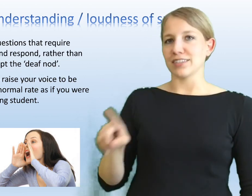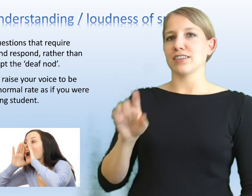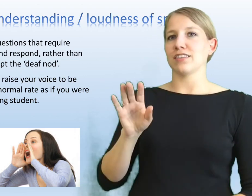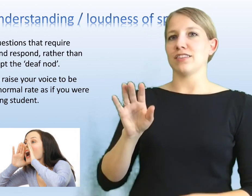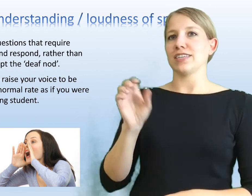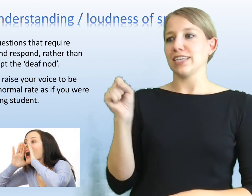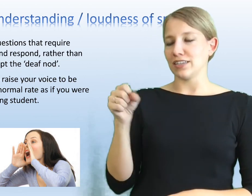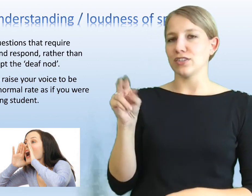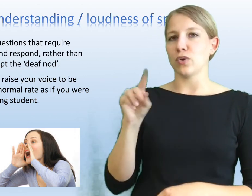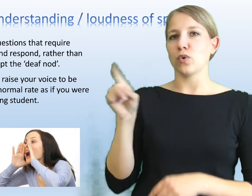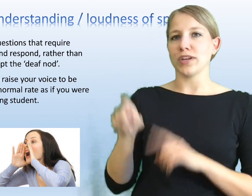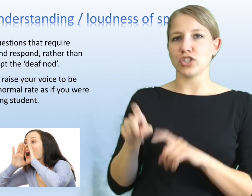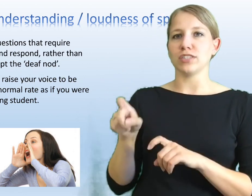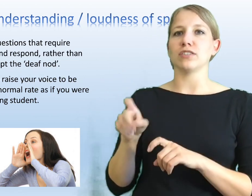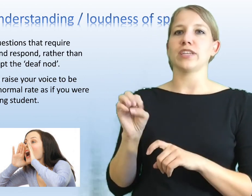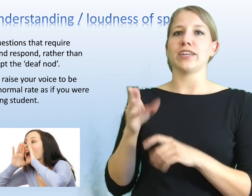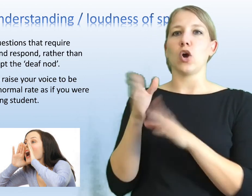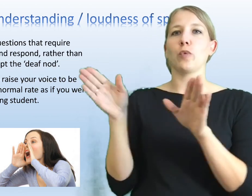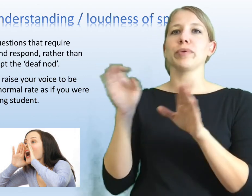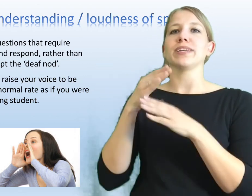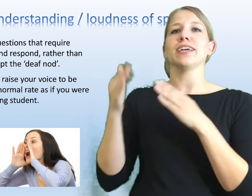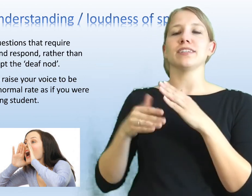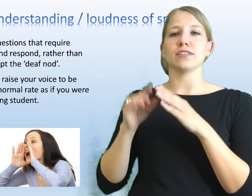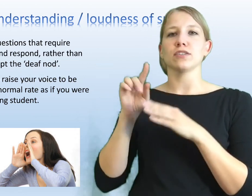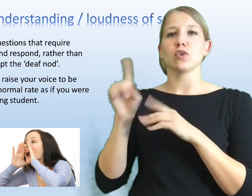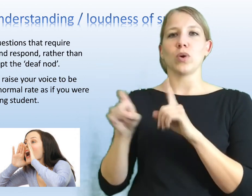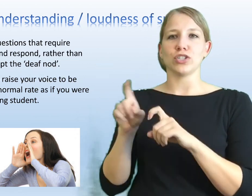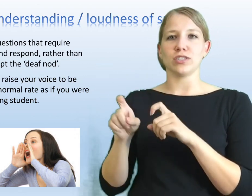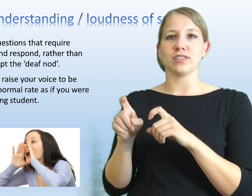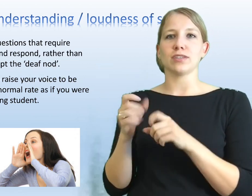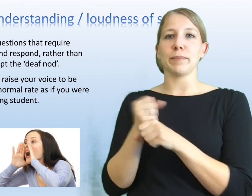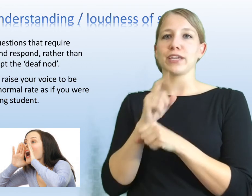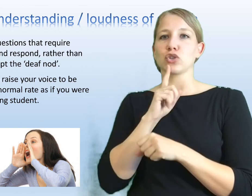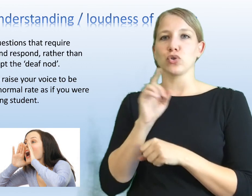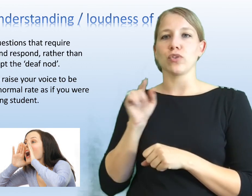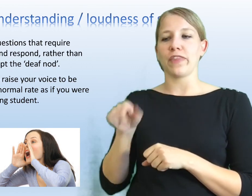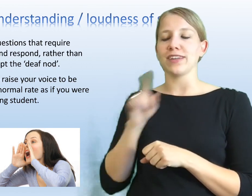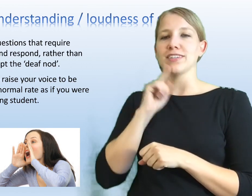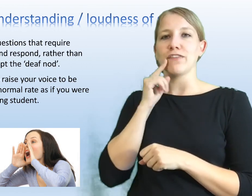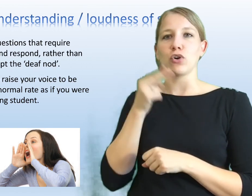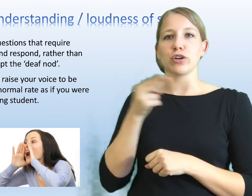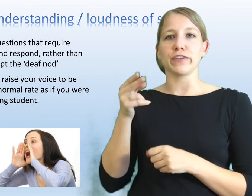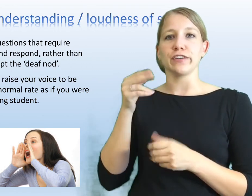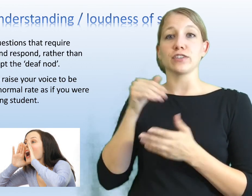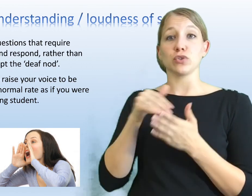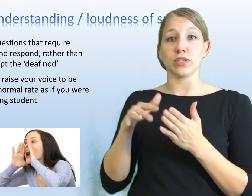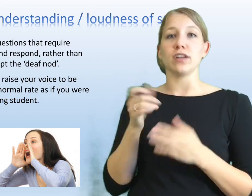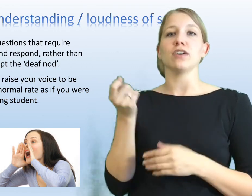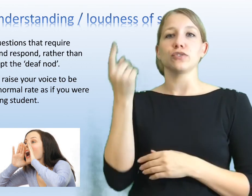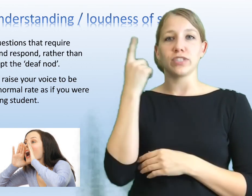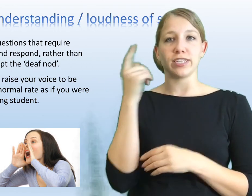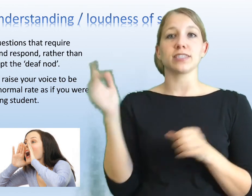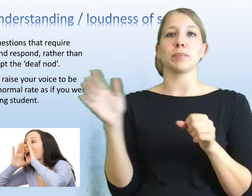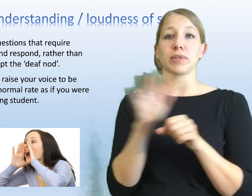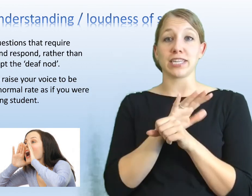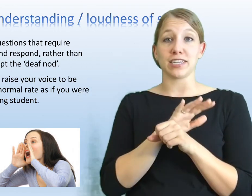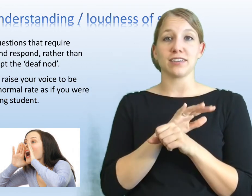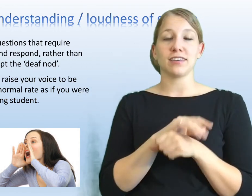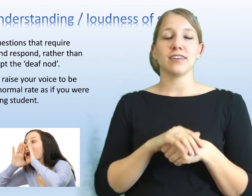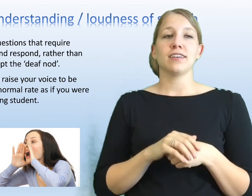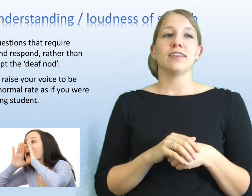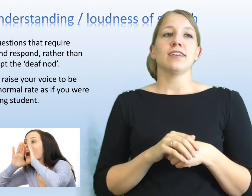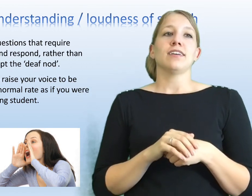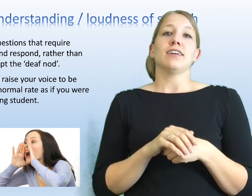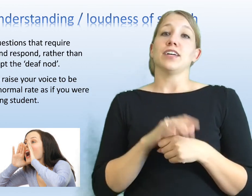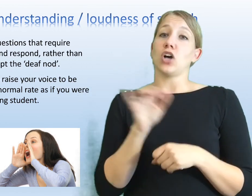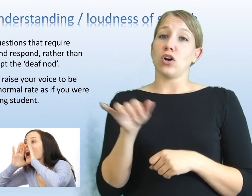Ask yes, no questions and open-ended questions to make sure that that deaf or hard of hearing student understands completely.